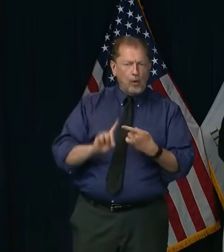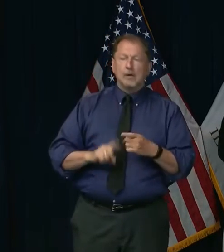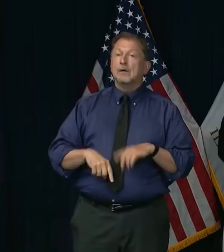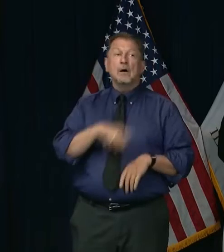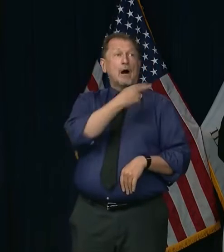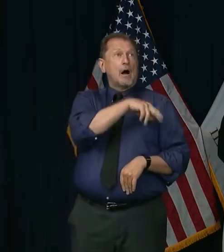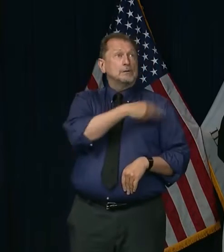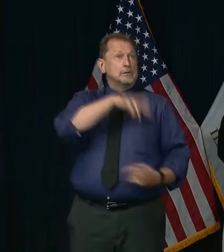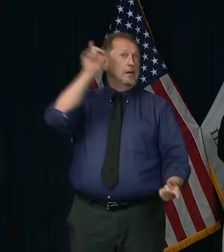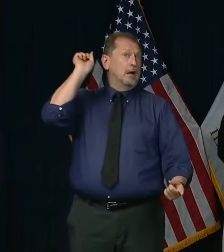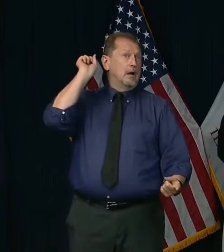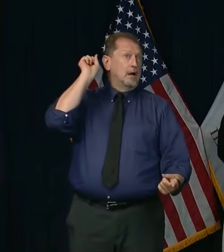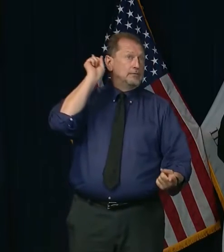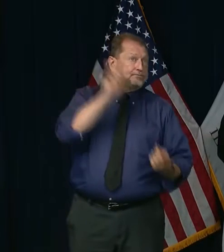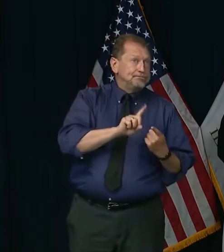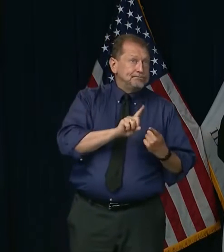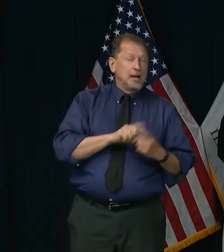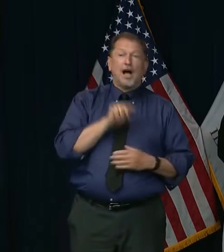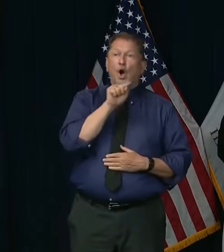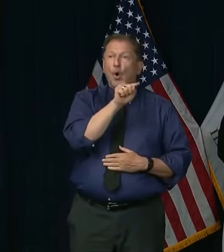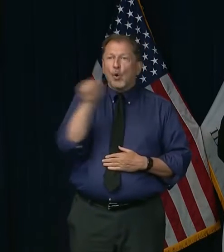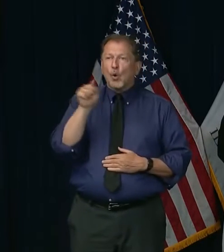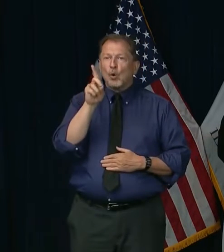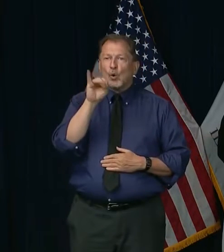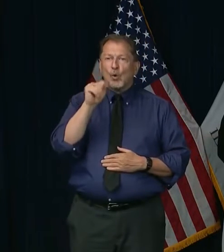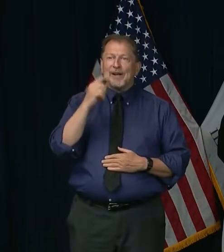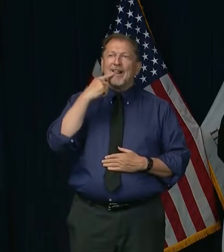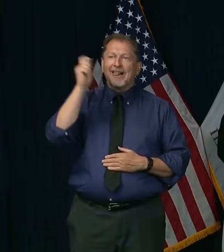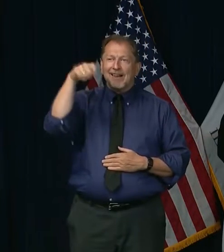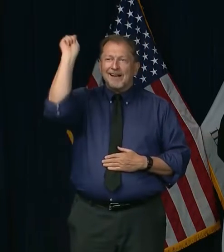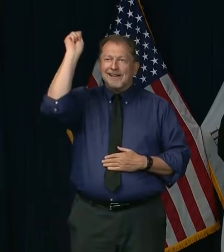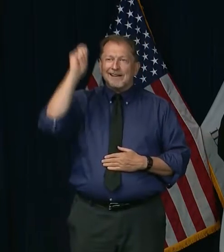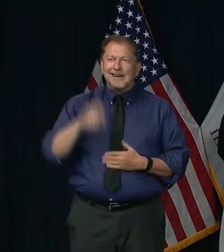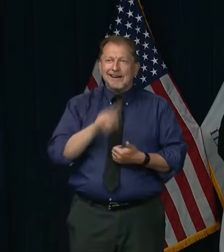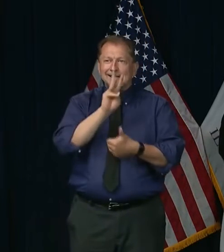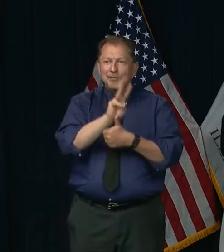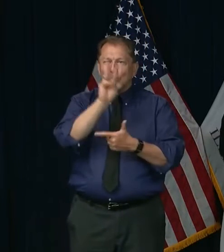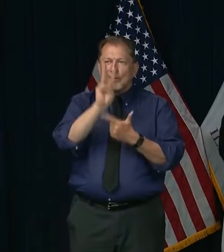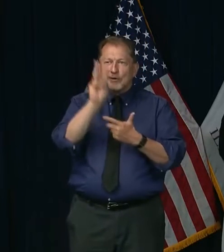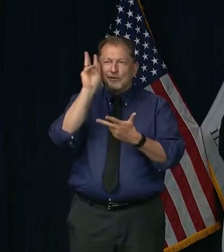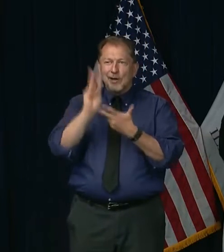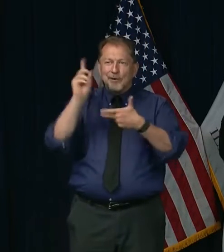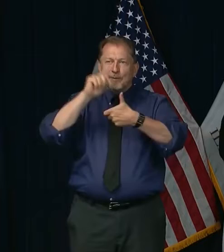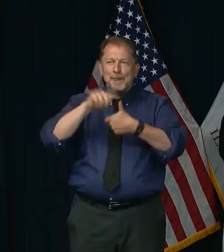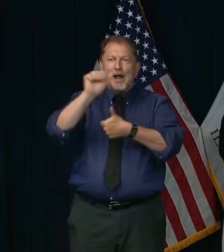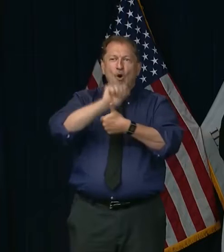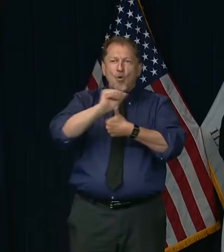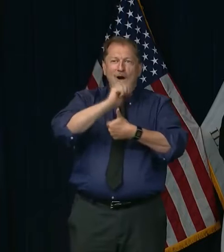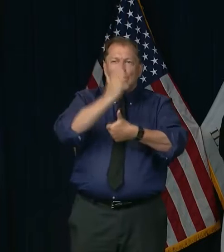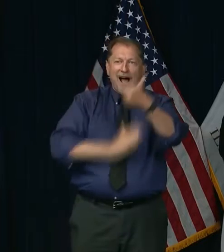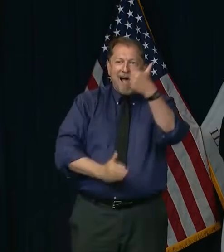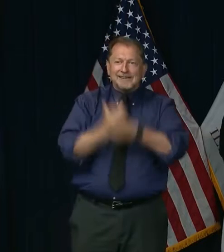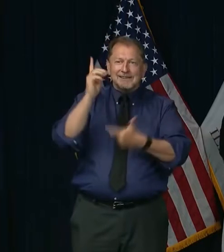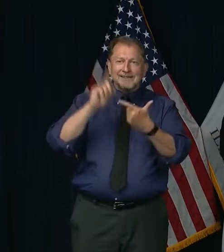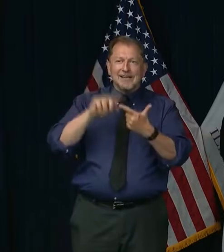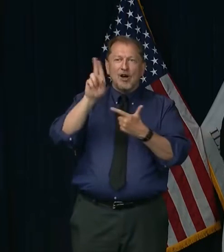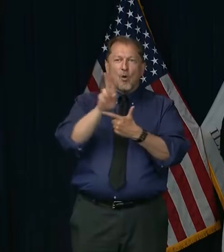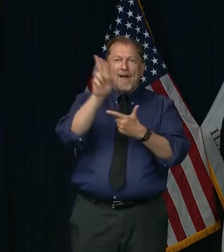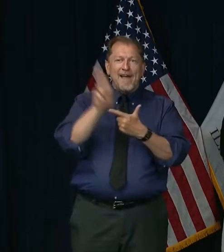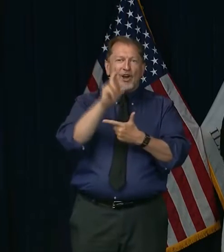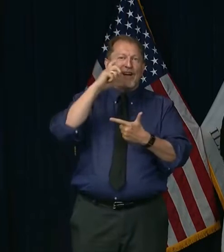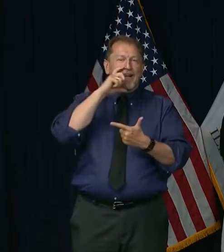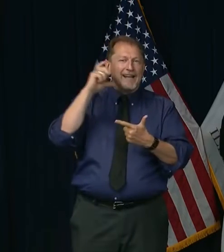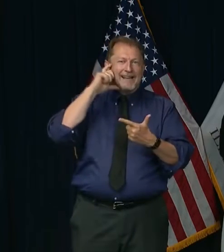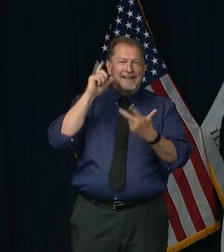hospitals. And you did it with those three Ws. Washing your hands, wearing your face covering, and